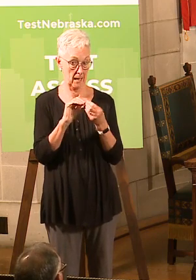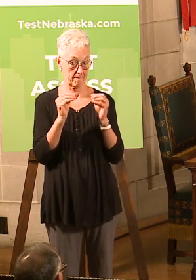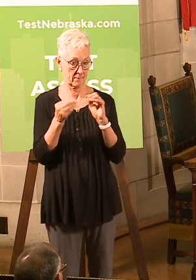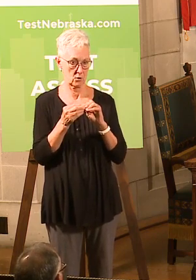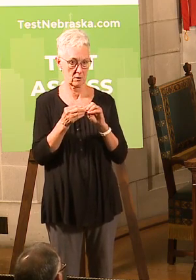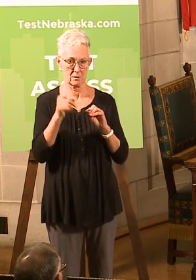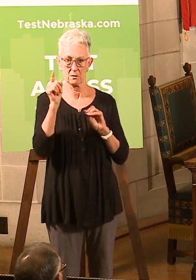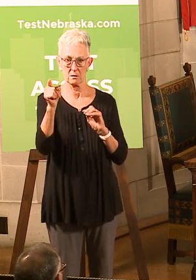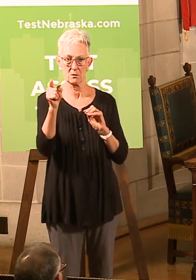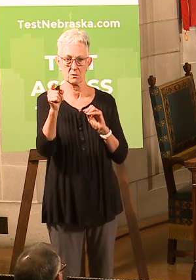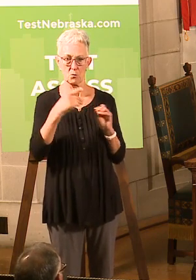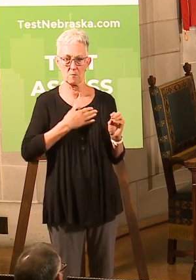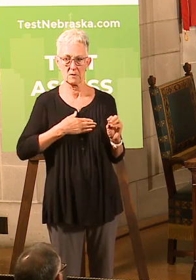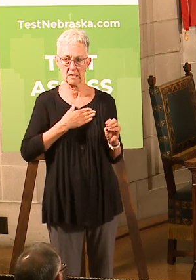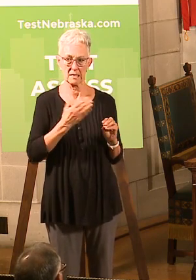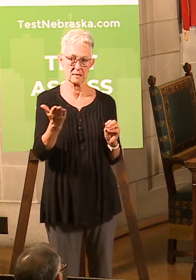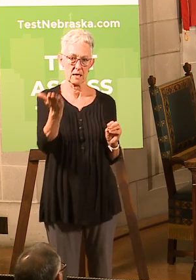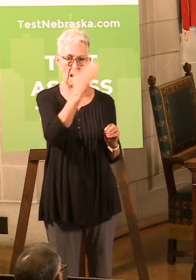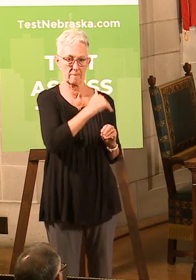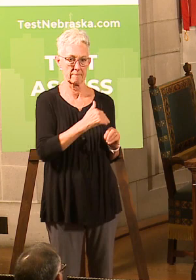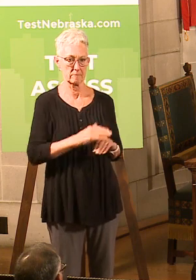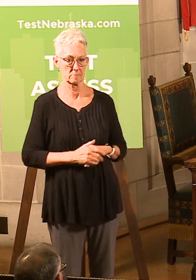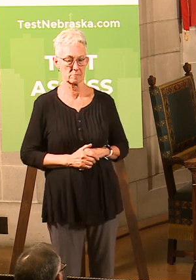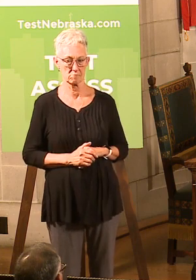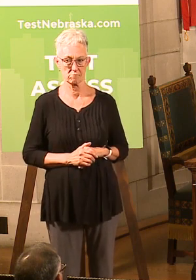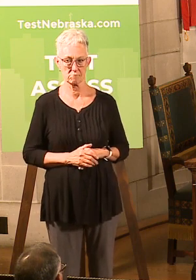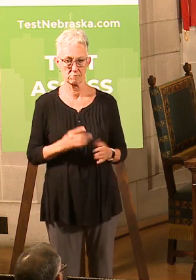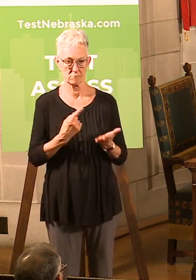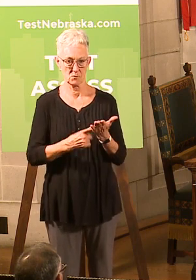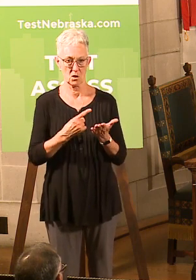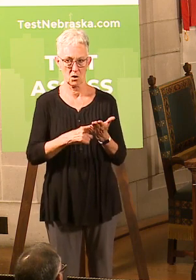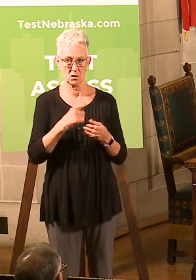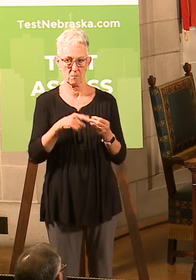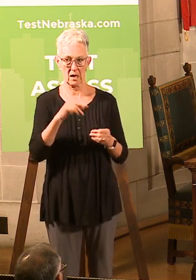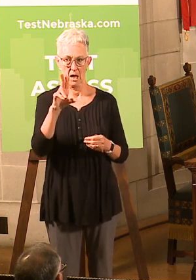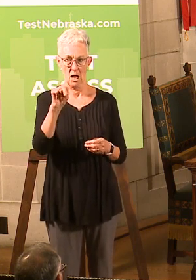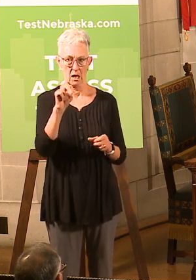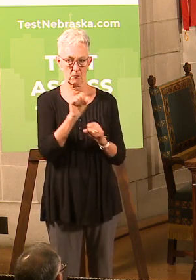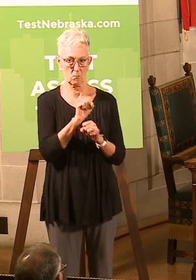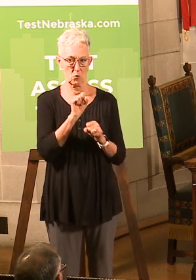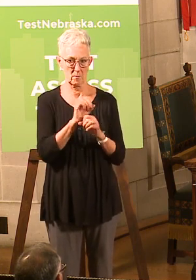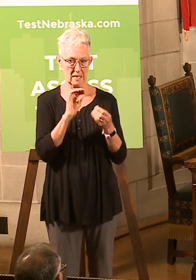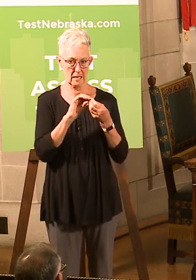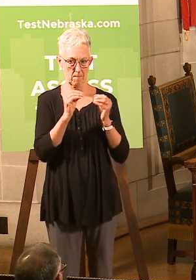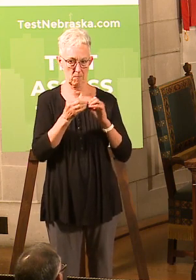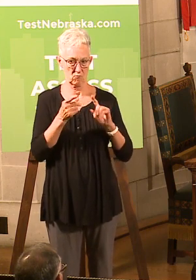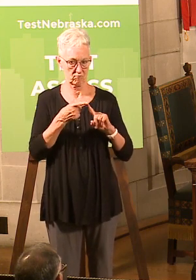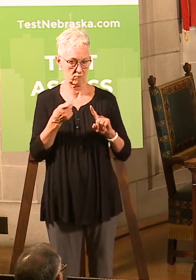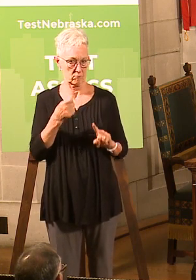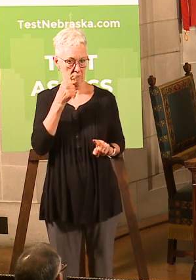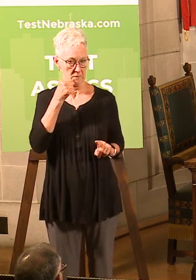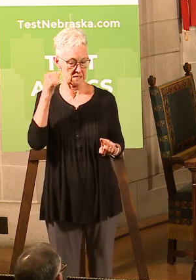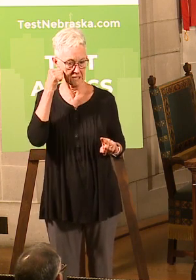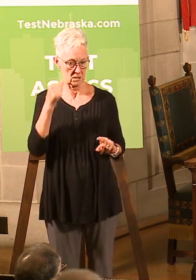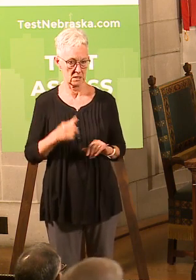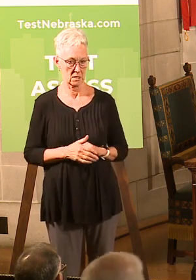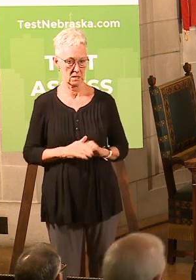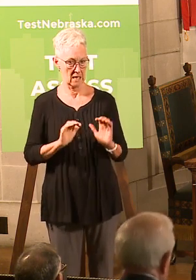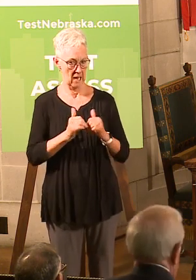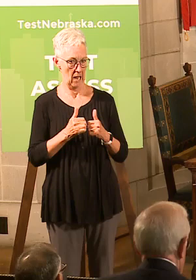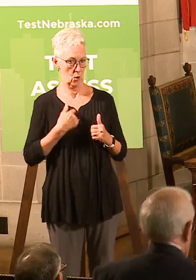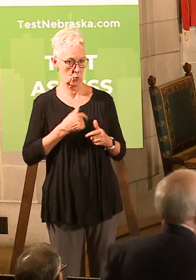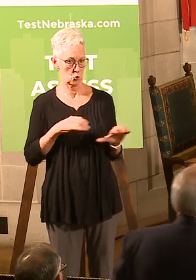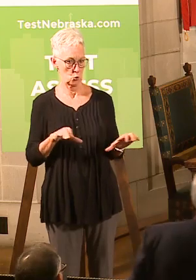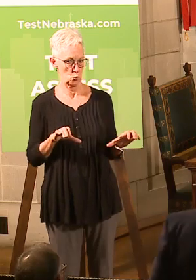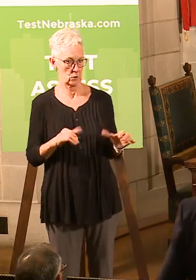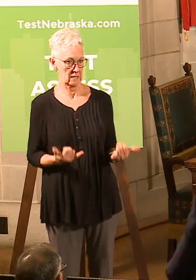Commissioner Albin, would you please join us to talk about the unemployment numbers, numbers from yesterday, and just how we're doing with regard to the payments